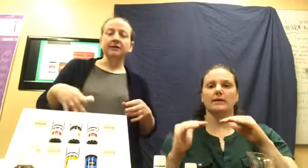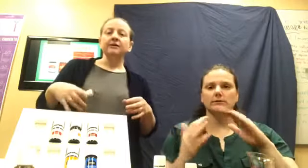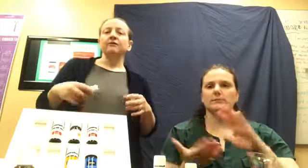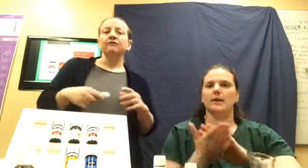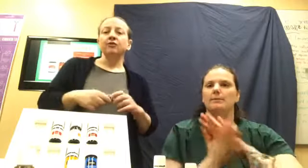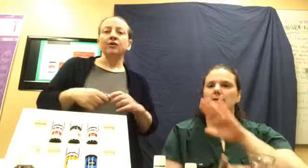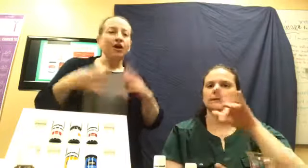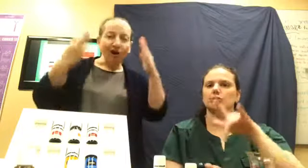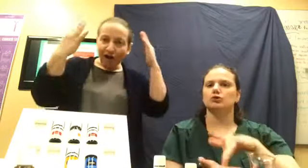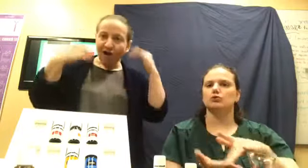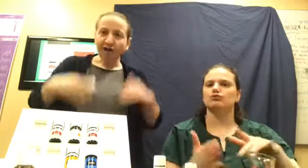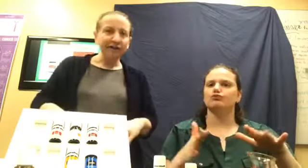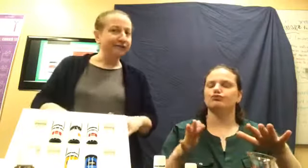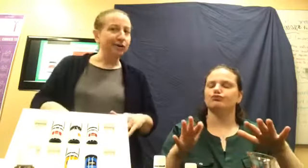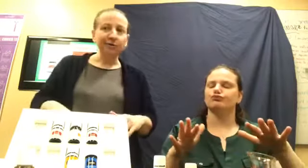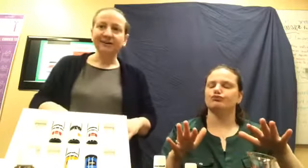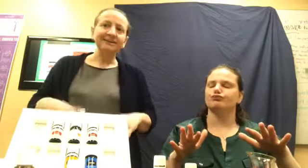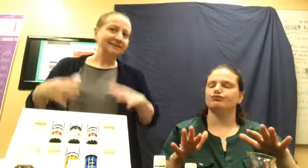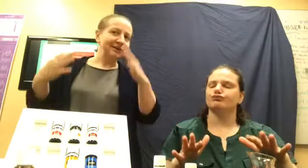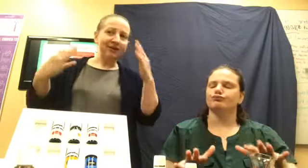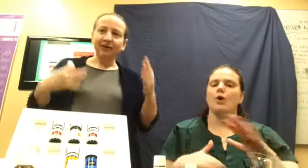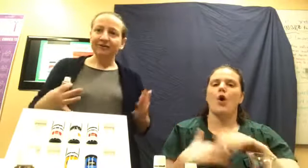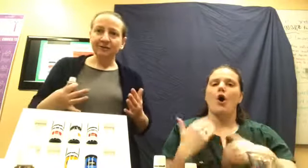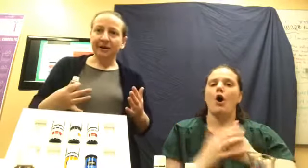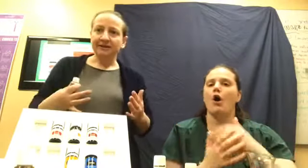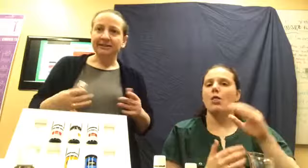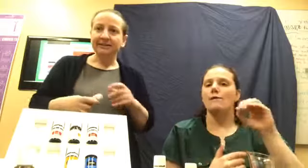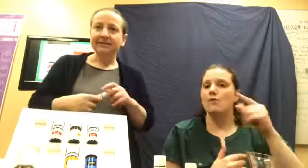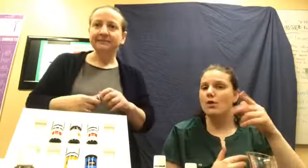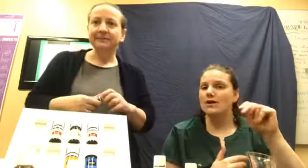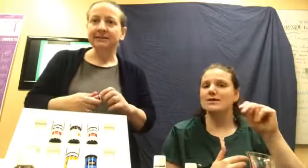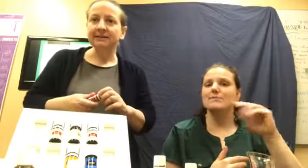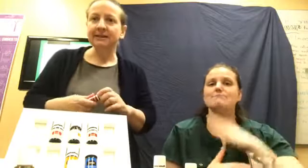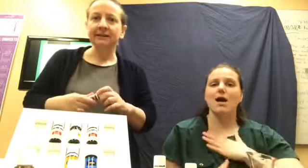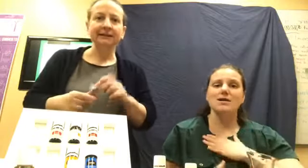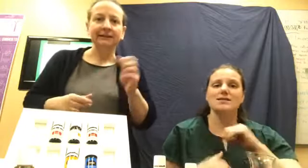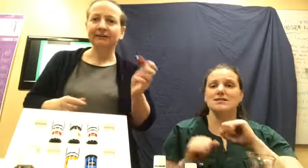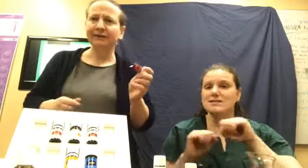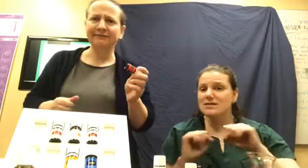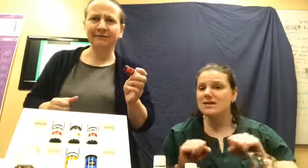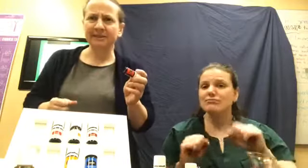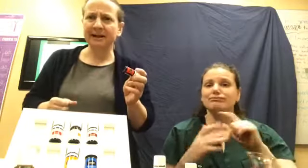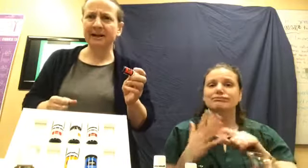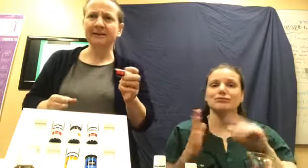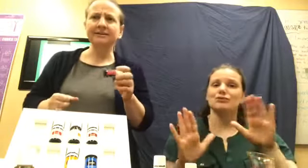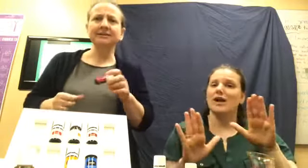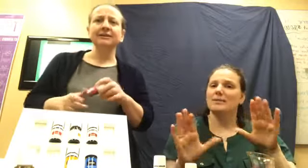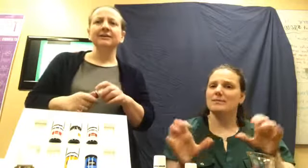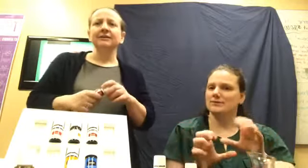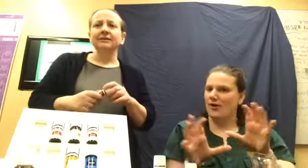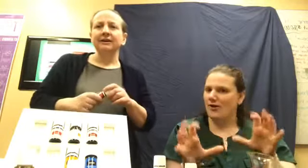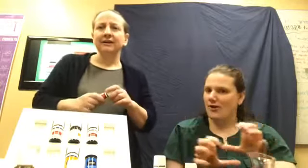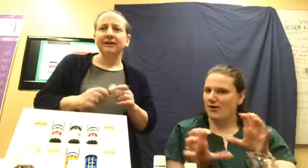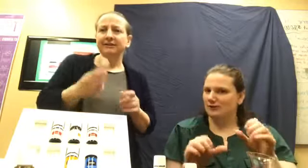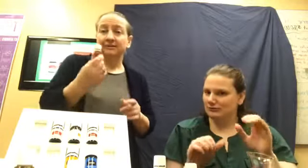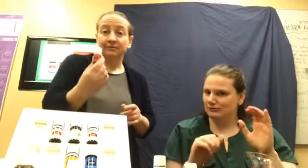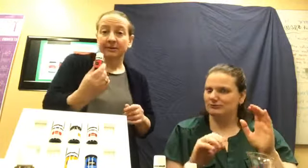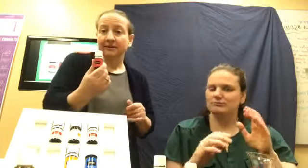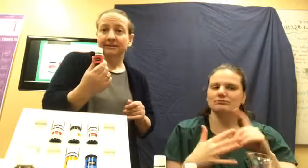for all of your organs, all of your body systems. Great for massage. Uh, it's, it's,